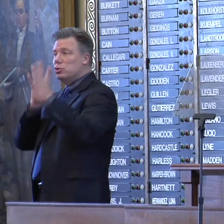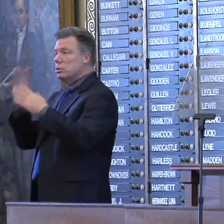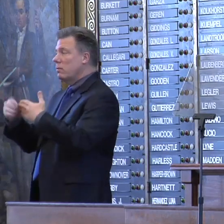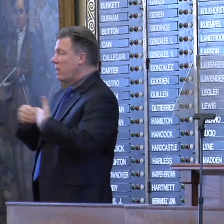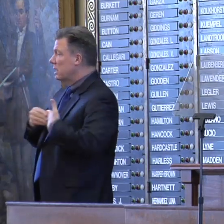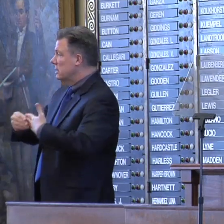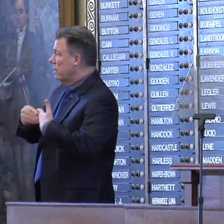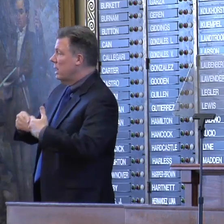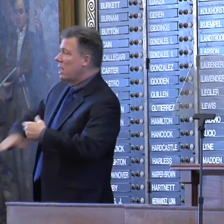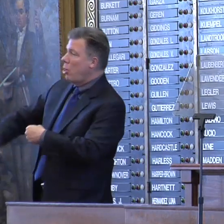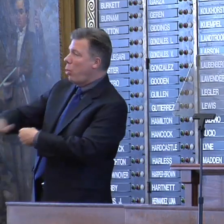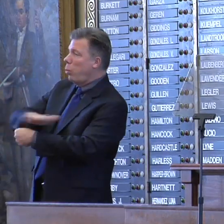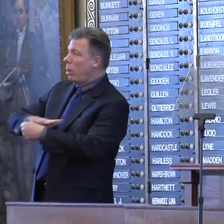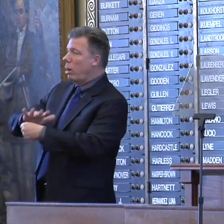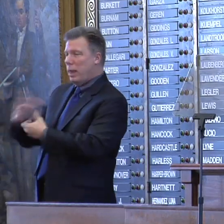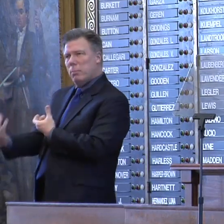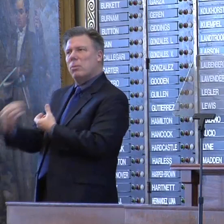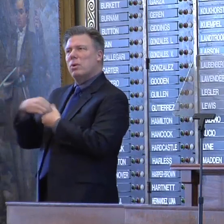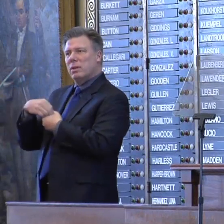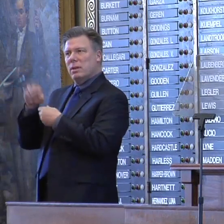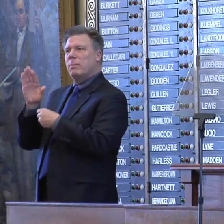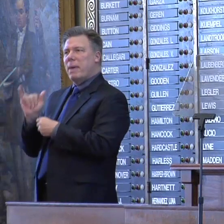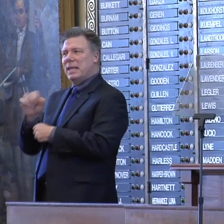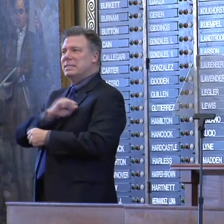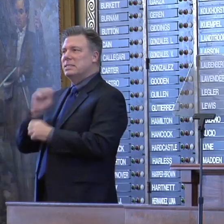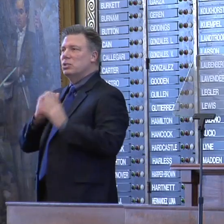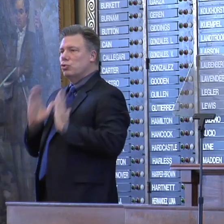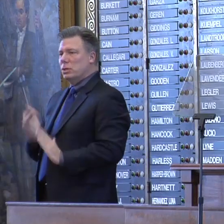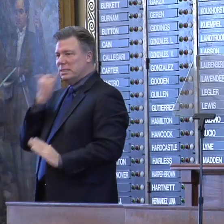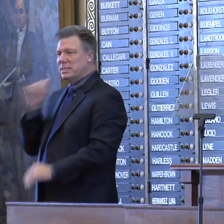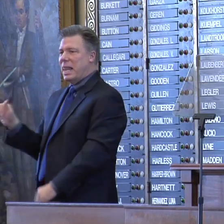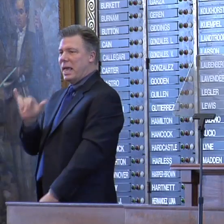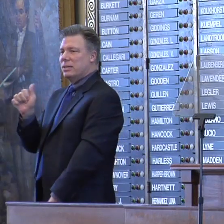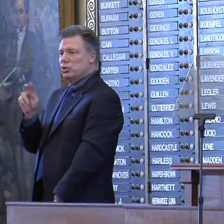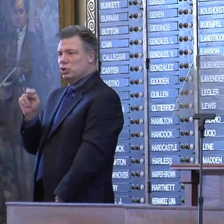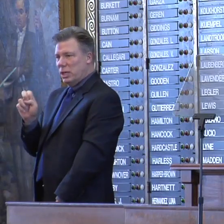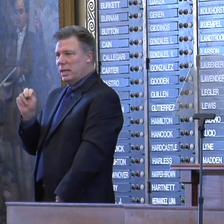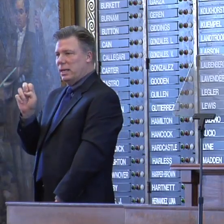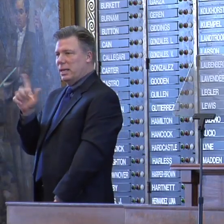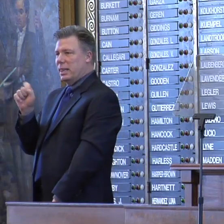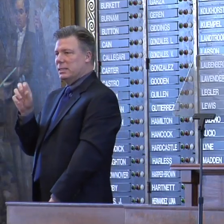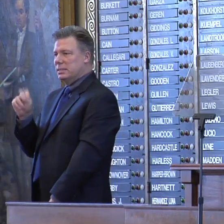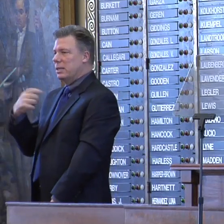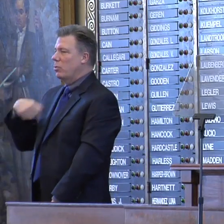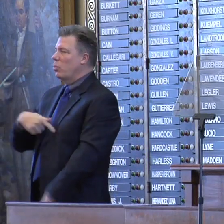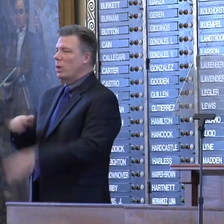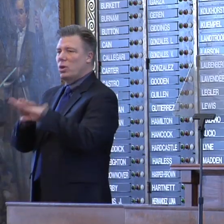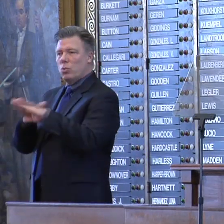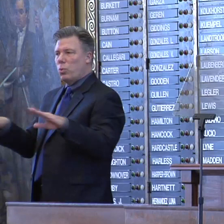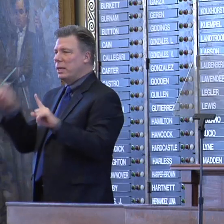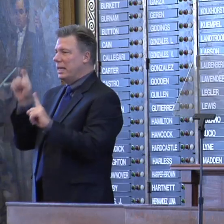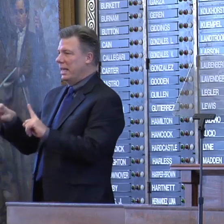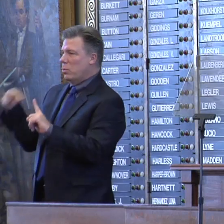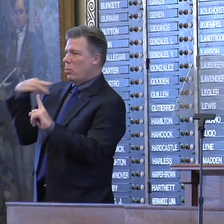by senators like Jane Nelson. We most definitely do not need Washington